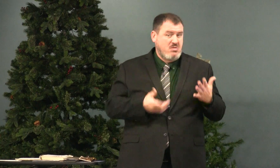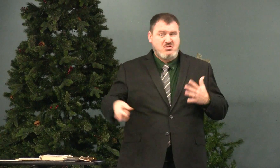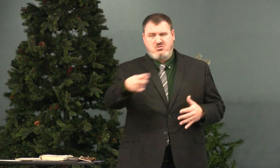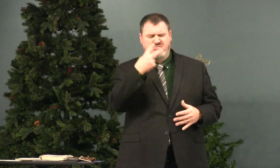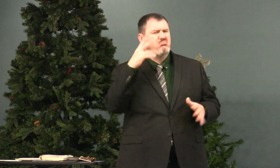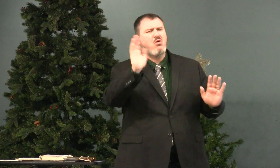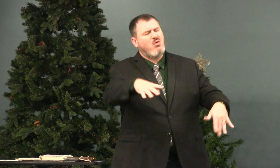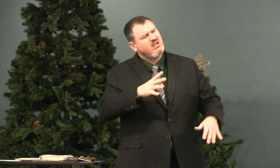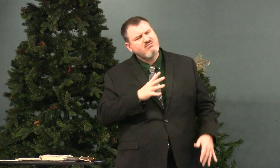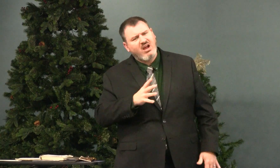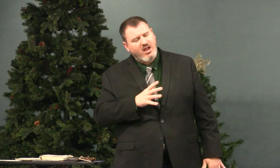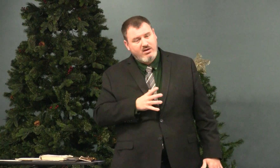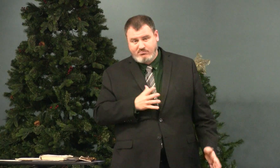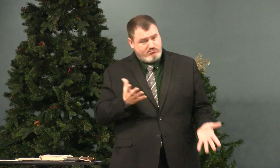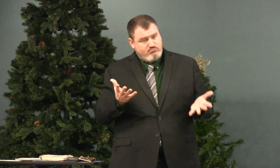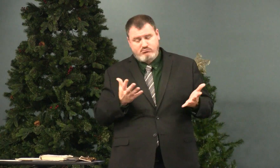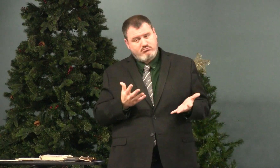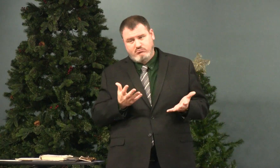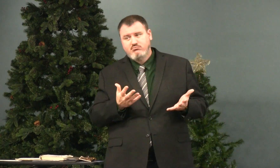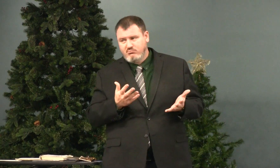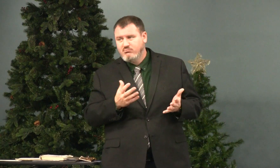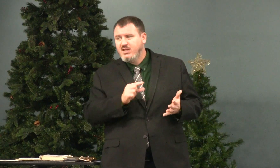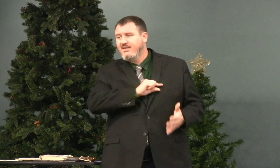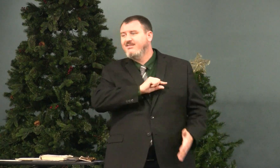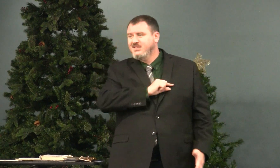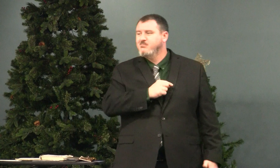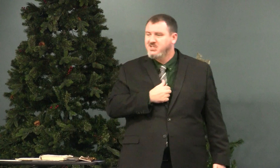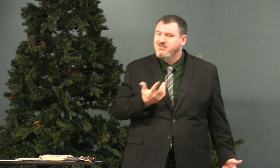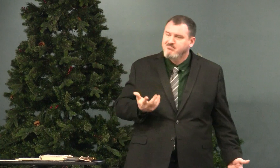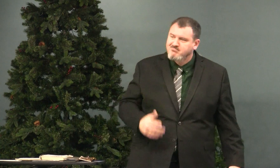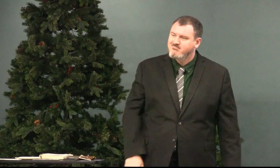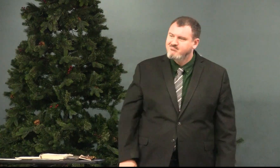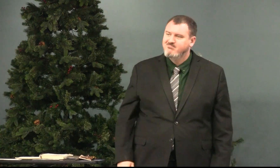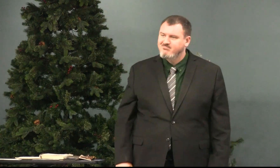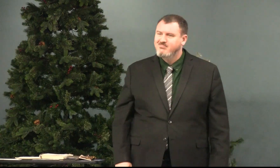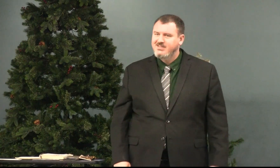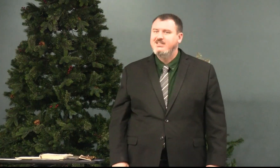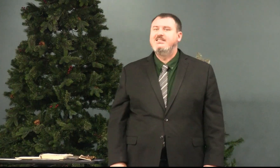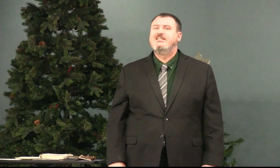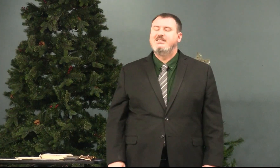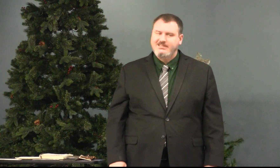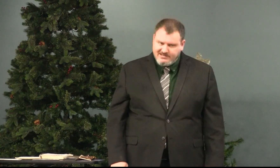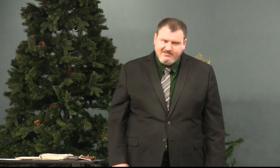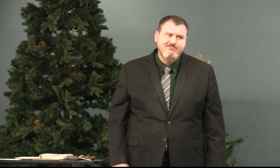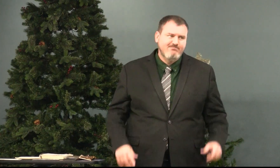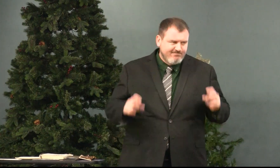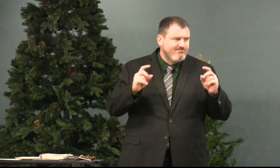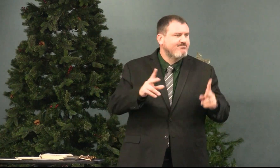and check on myself. And you say, oh, it's fine. But I still feel guilty.